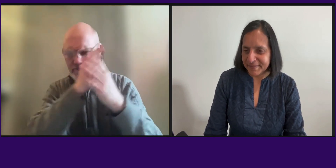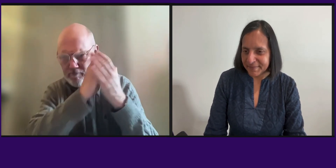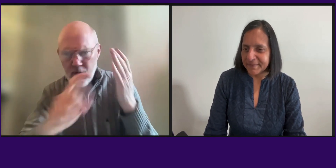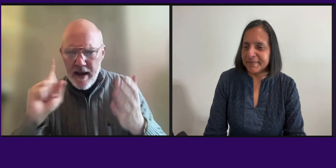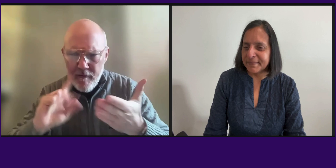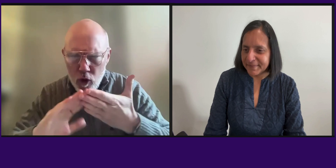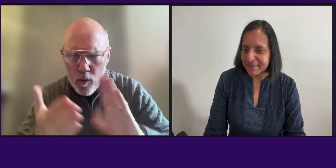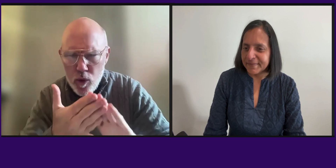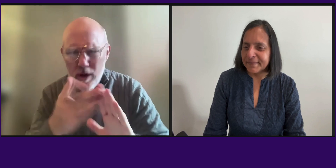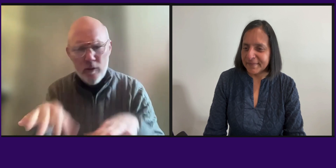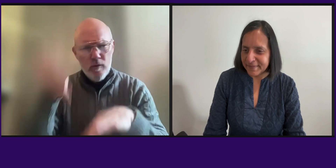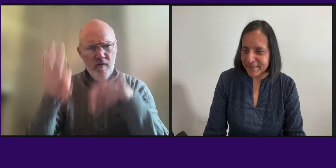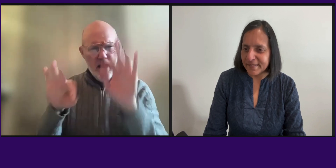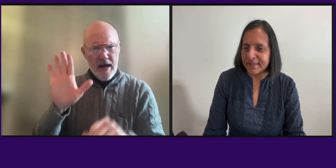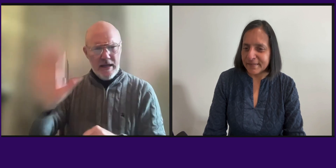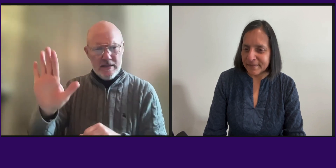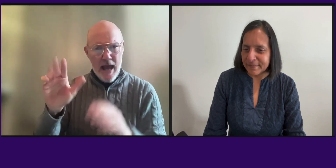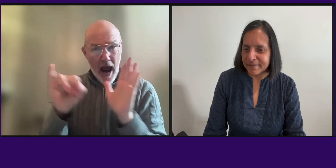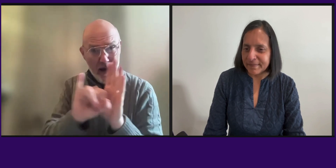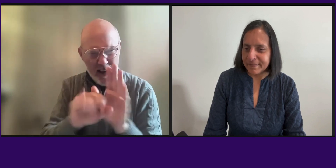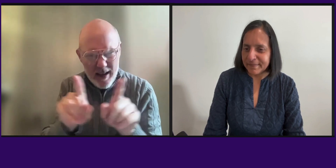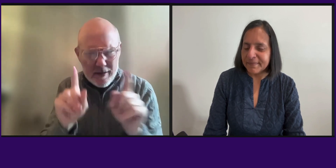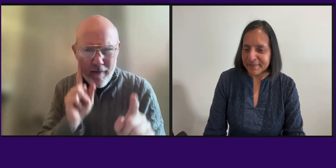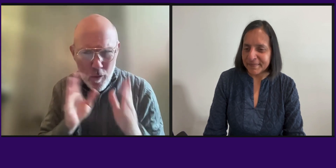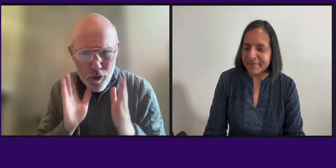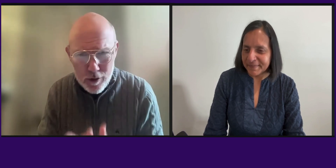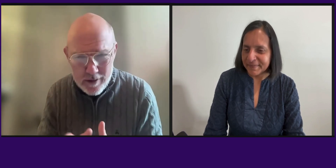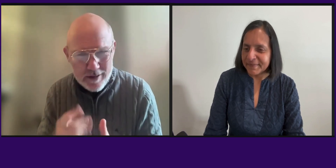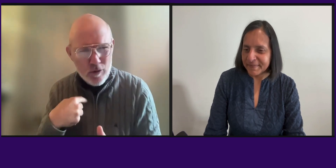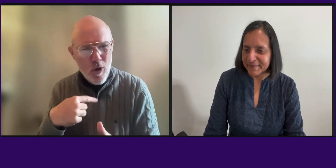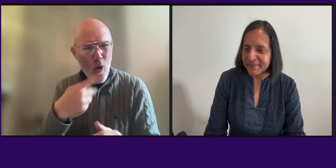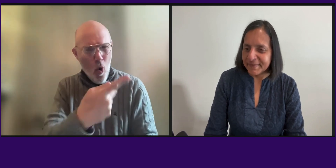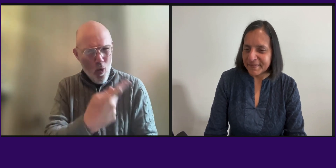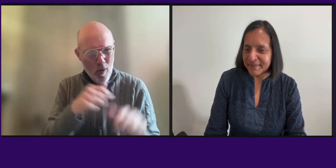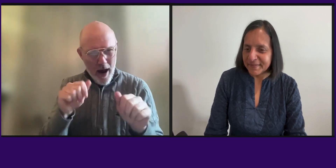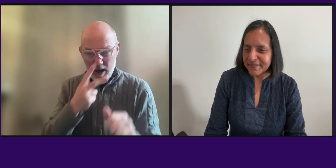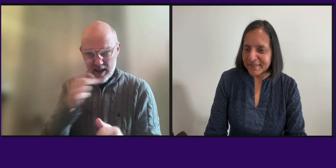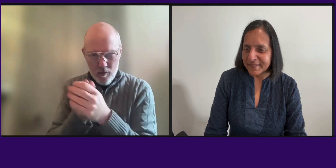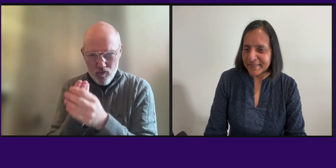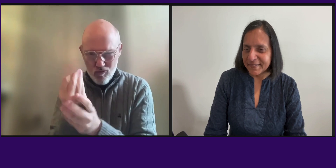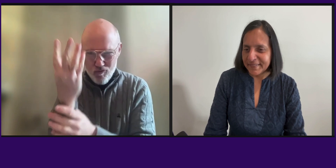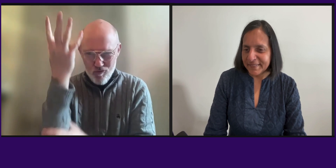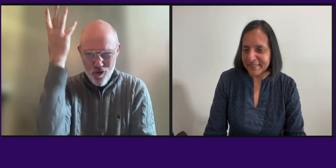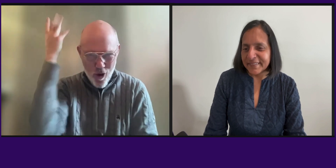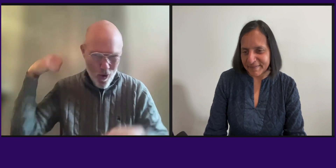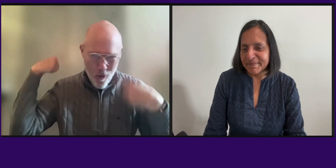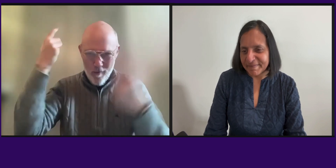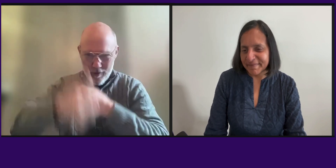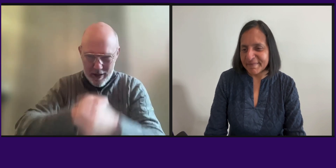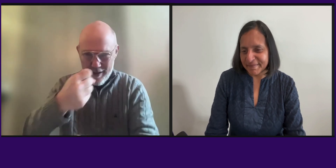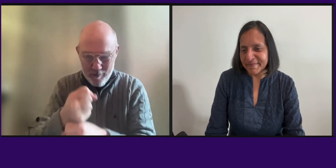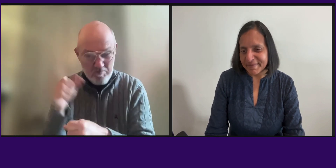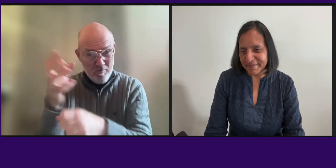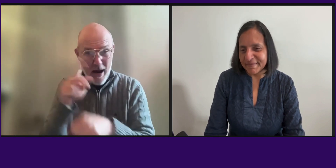time. He was jumping into the deaf community and learning a lot about his own deaf identity as a deaf person. We really had the opportunity